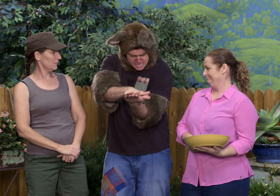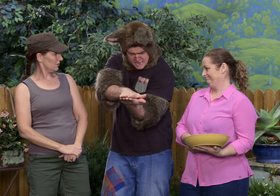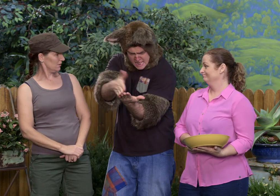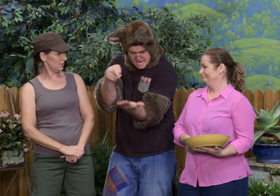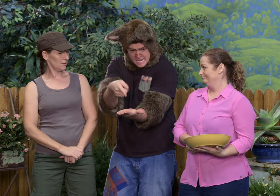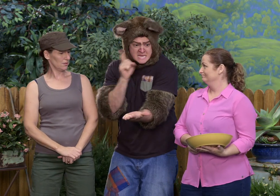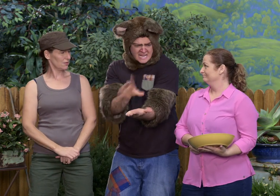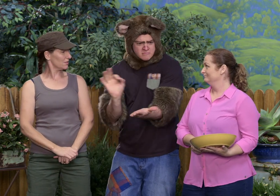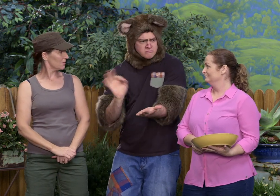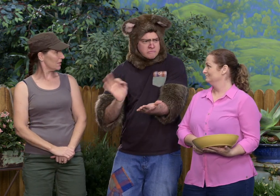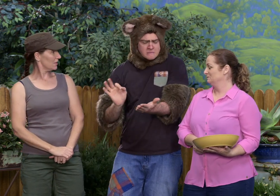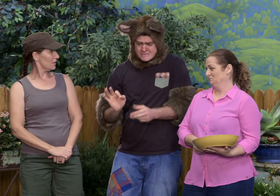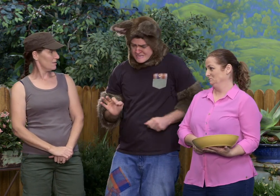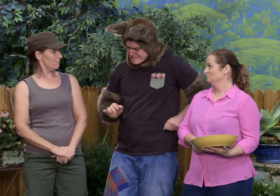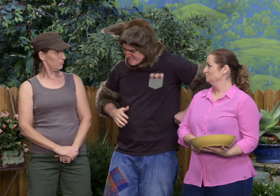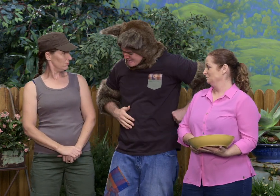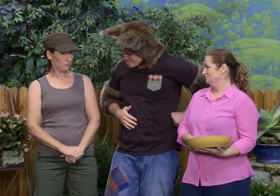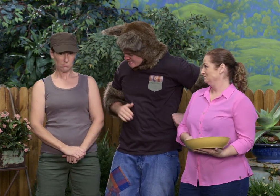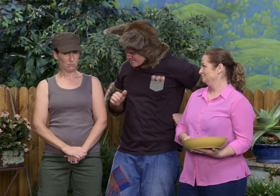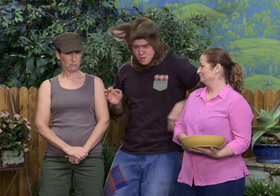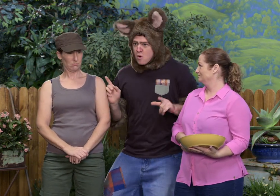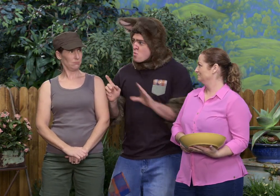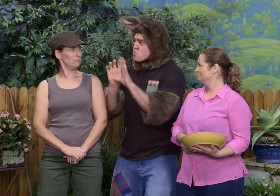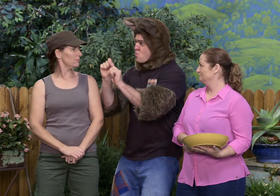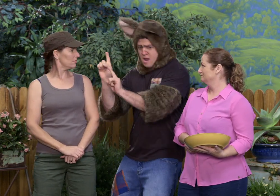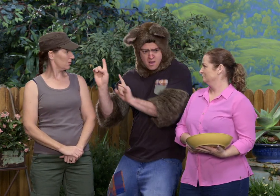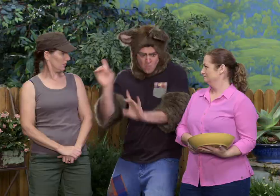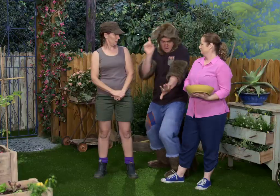Hmm. The muddy footprint wasn't here yesterday. Wait there.